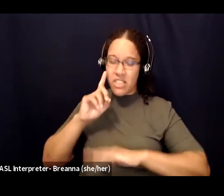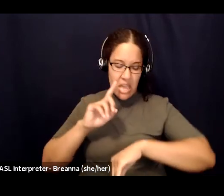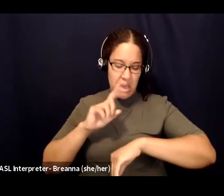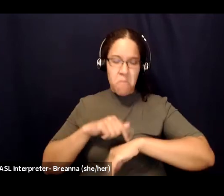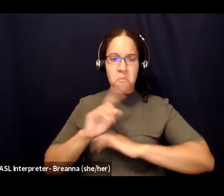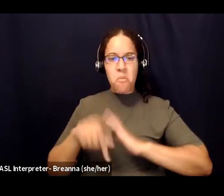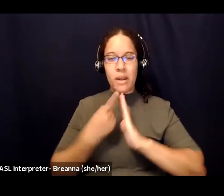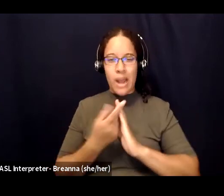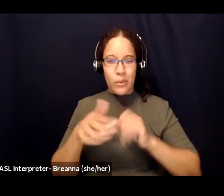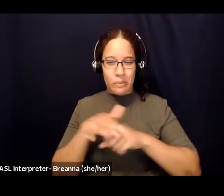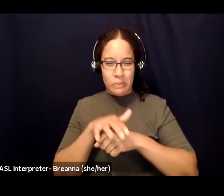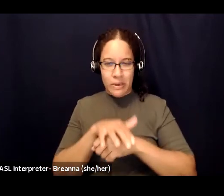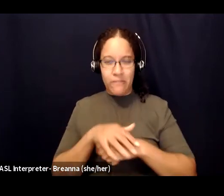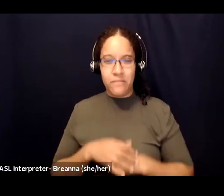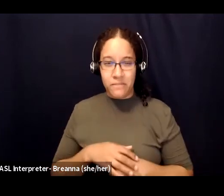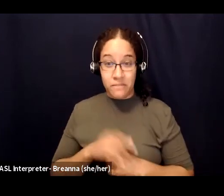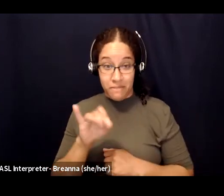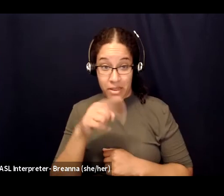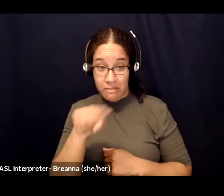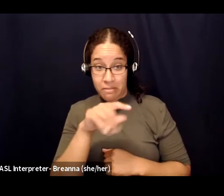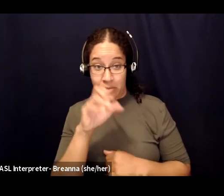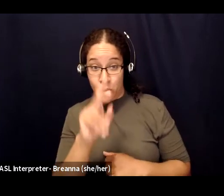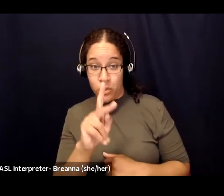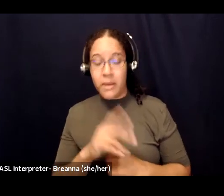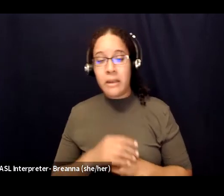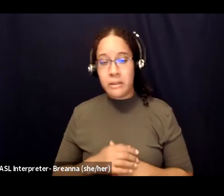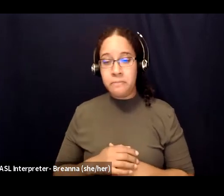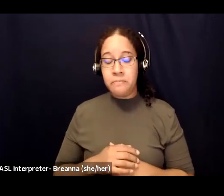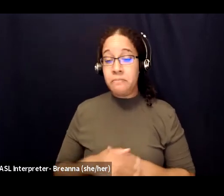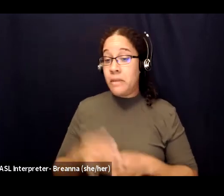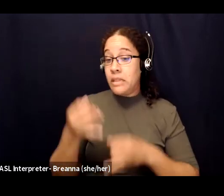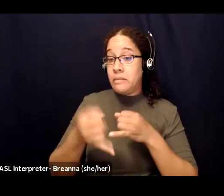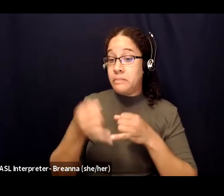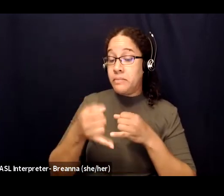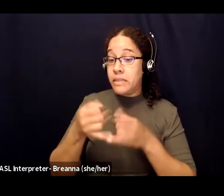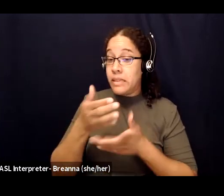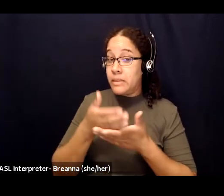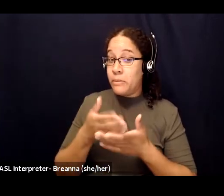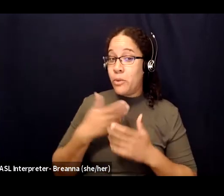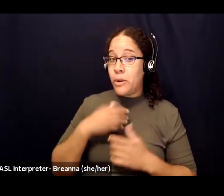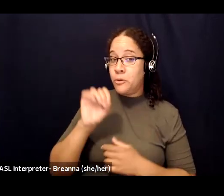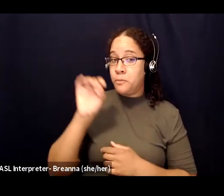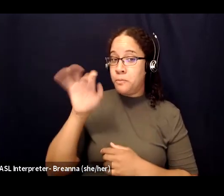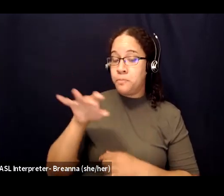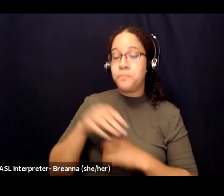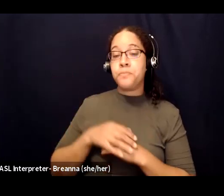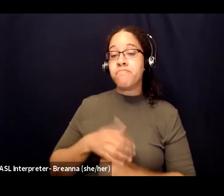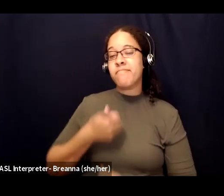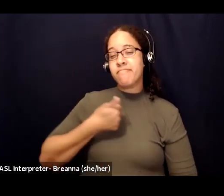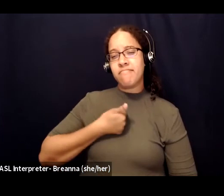for you is this idea of self-care um so after kind of sharing your